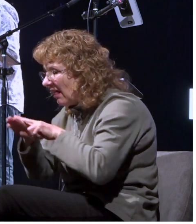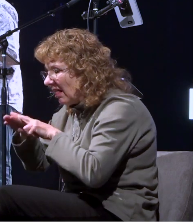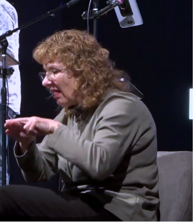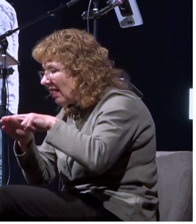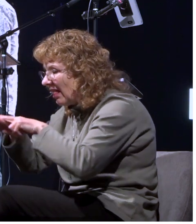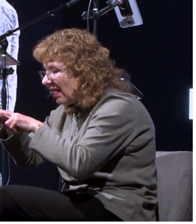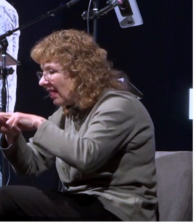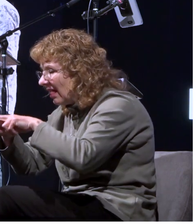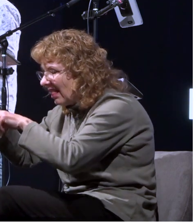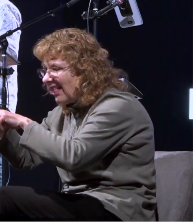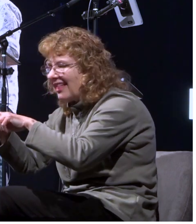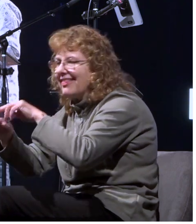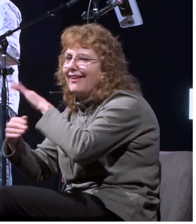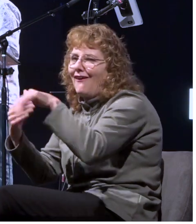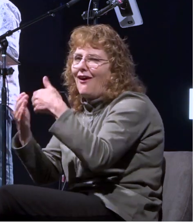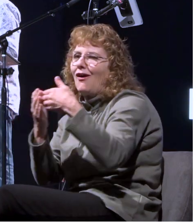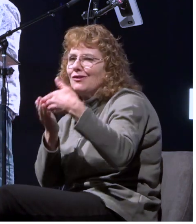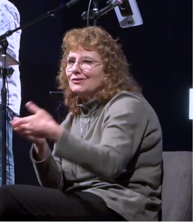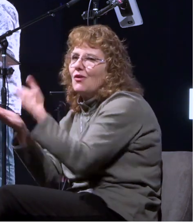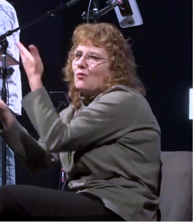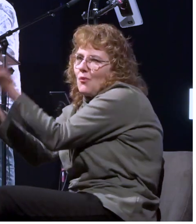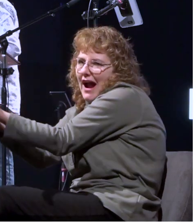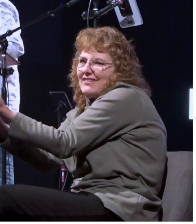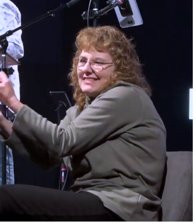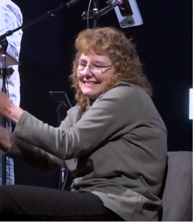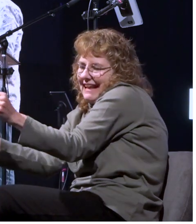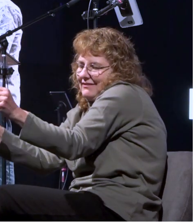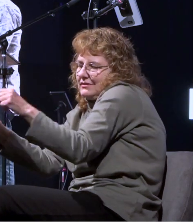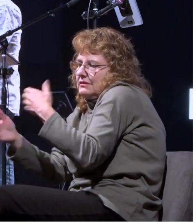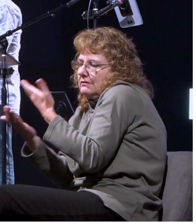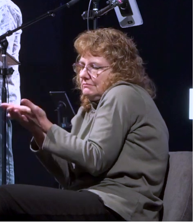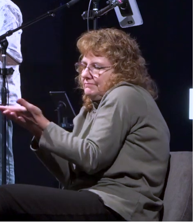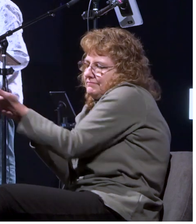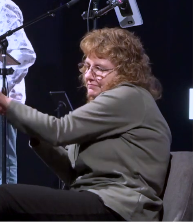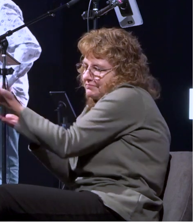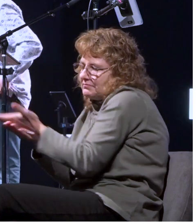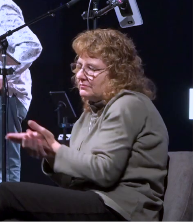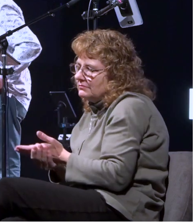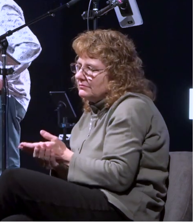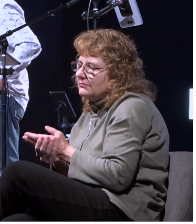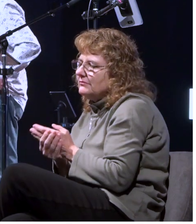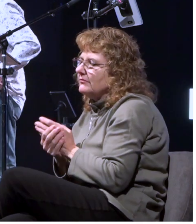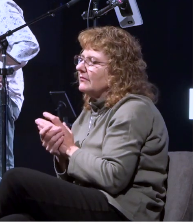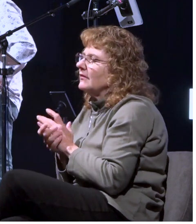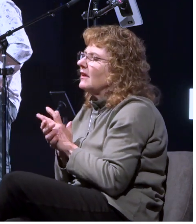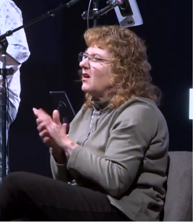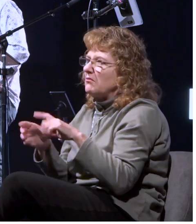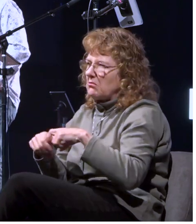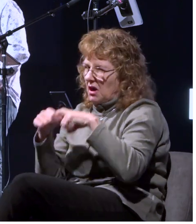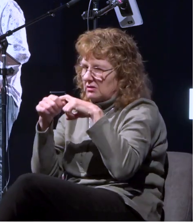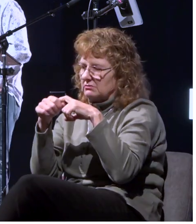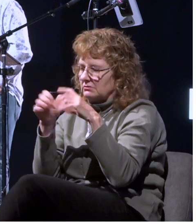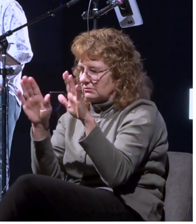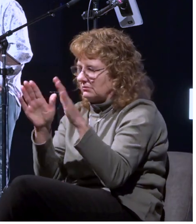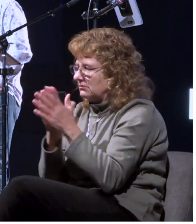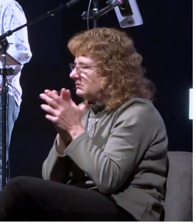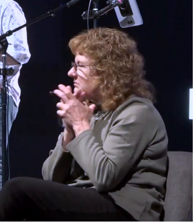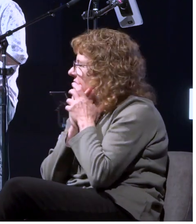escaped safely uh to land all right uh we're gonna pause right there um that's a